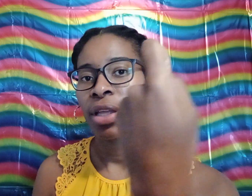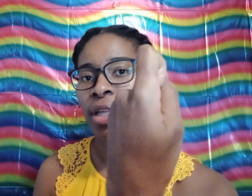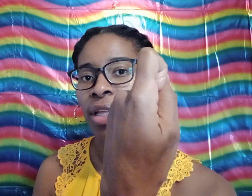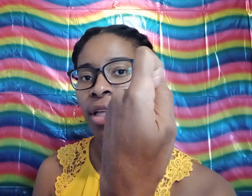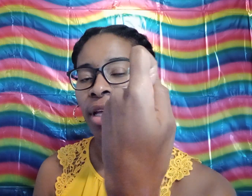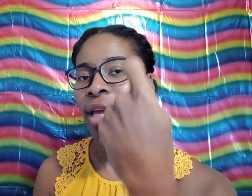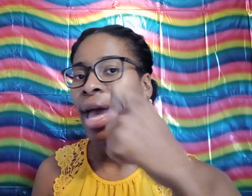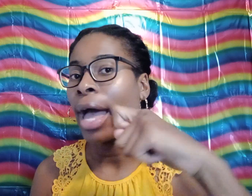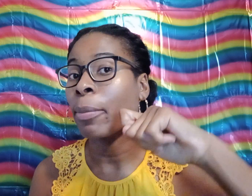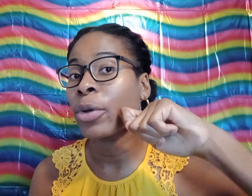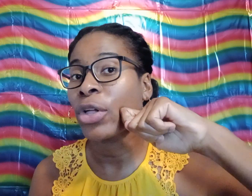Apple.